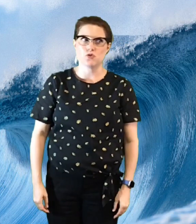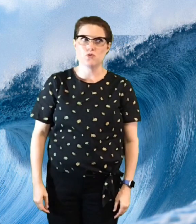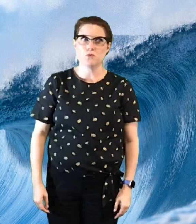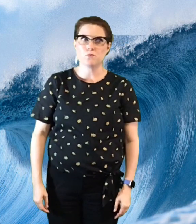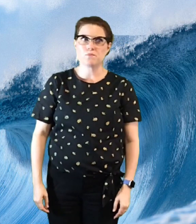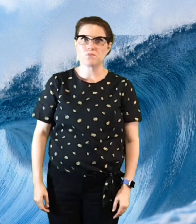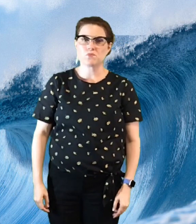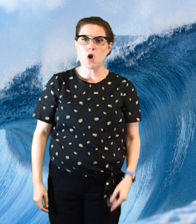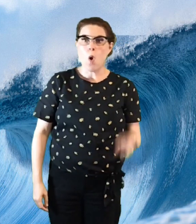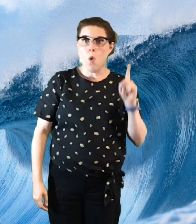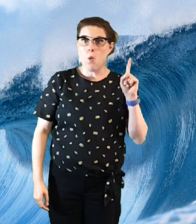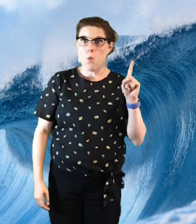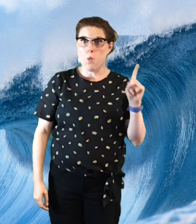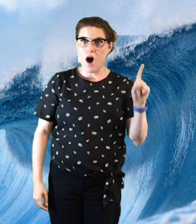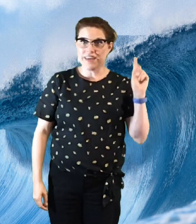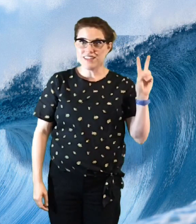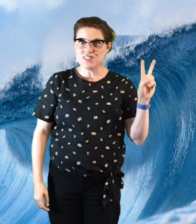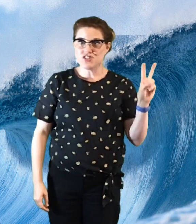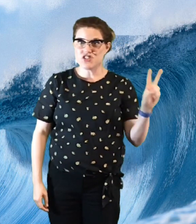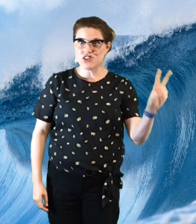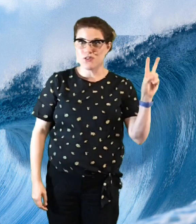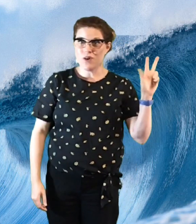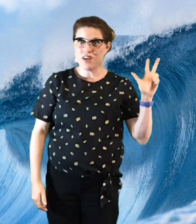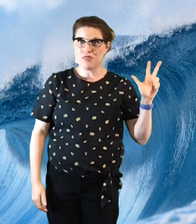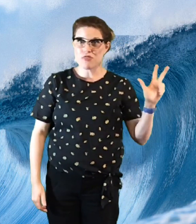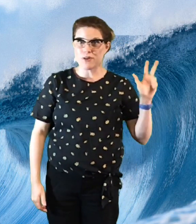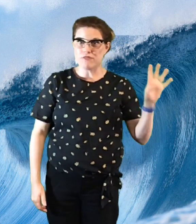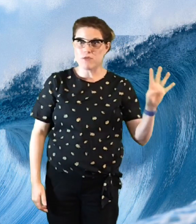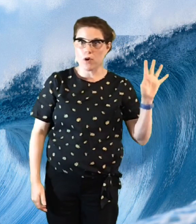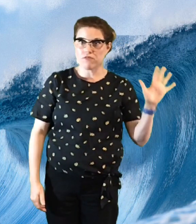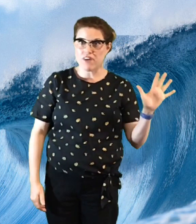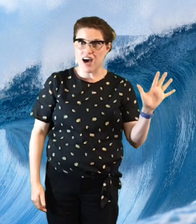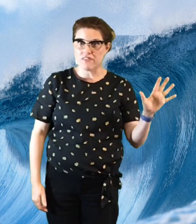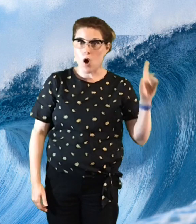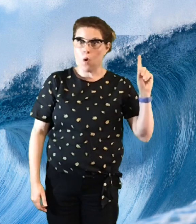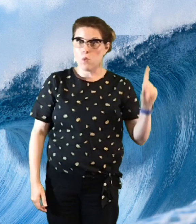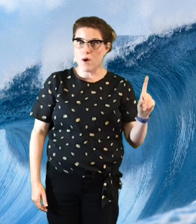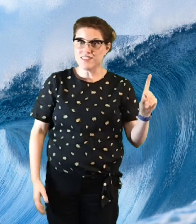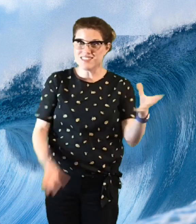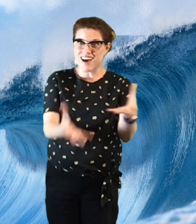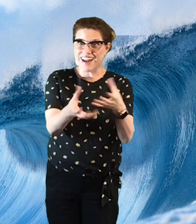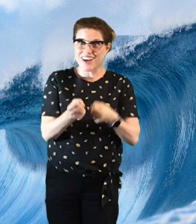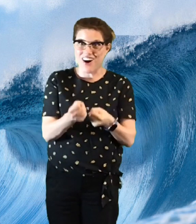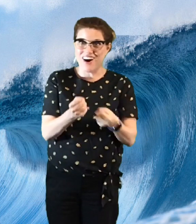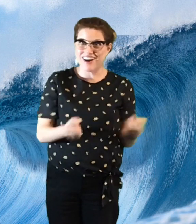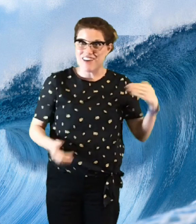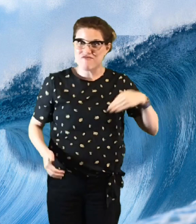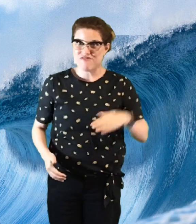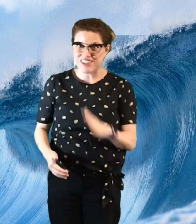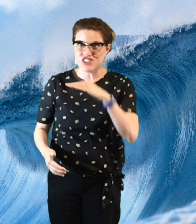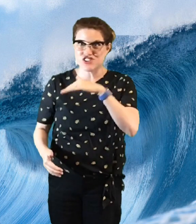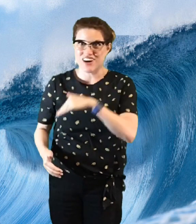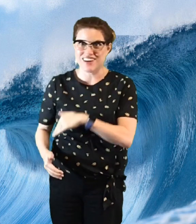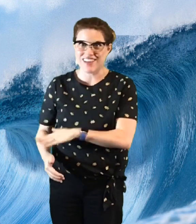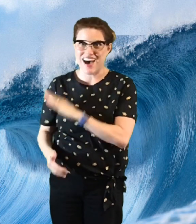one two three four five once I caught a fish alive